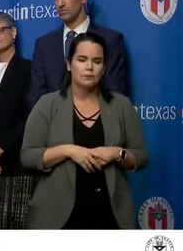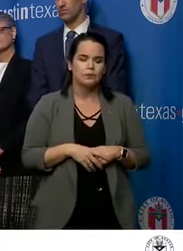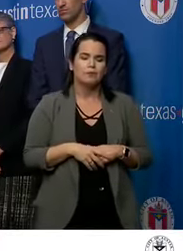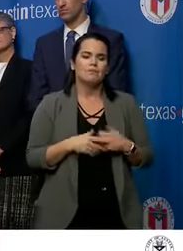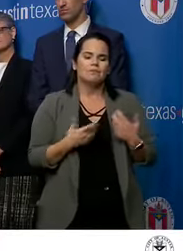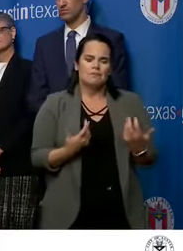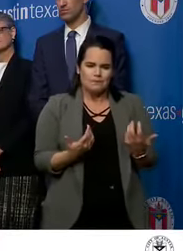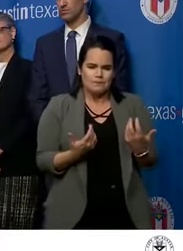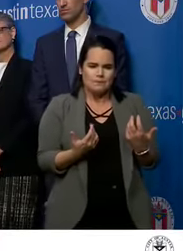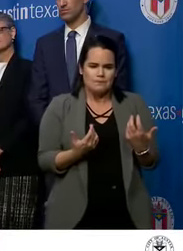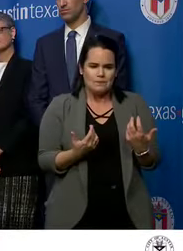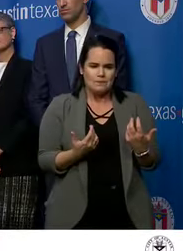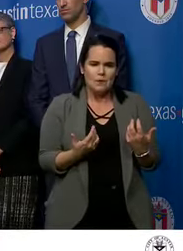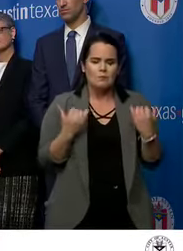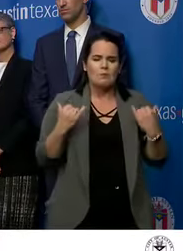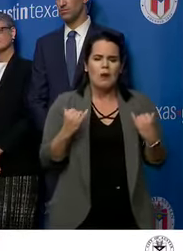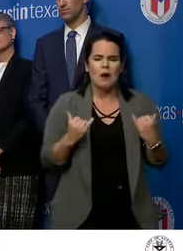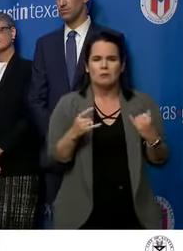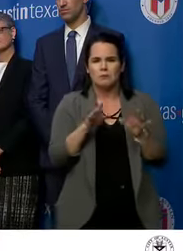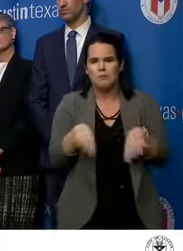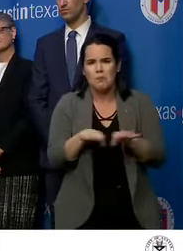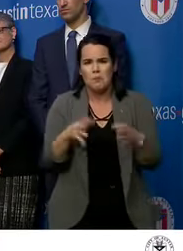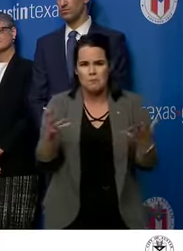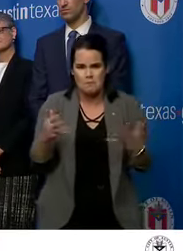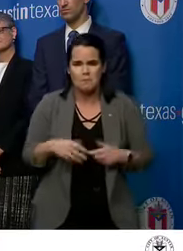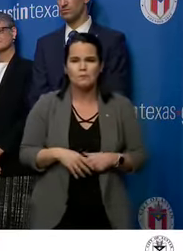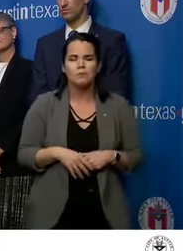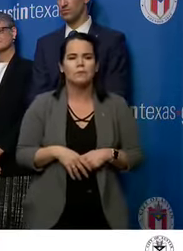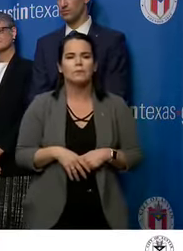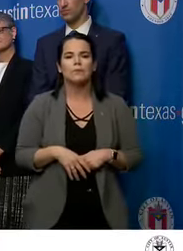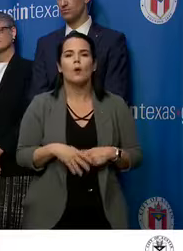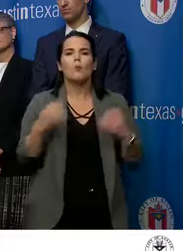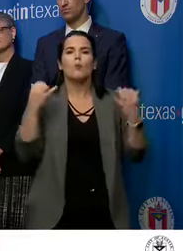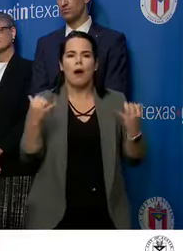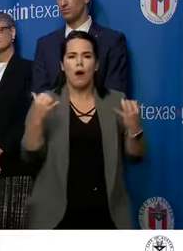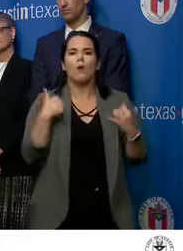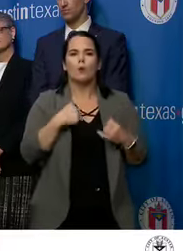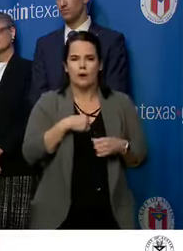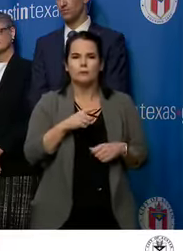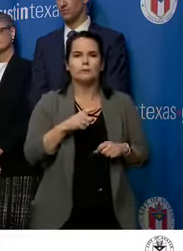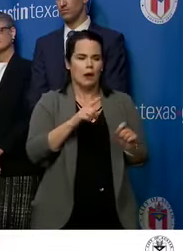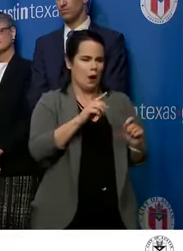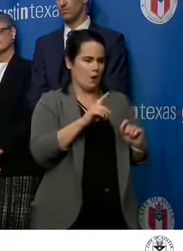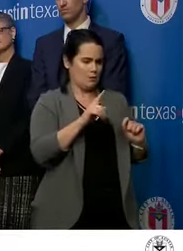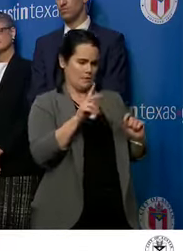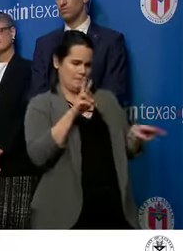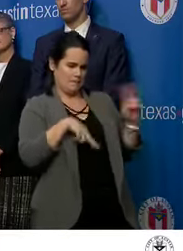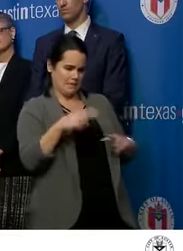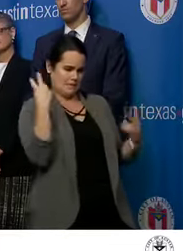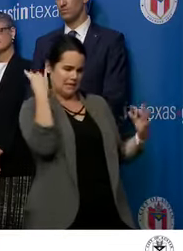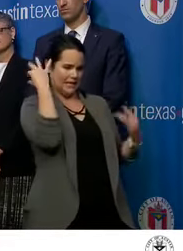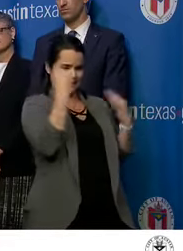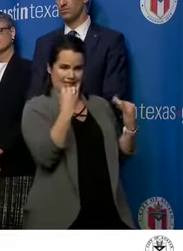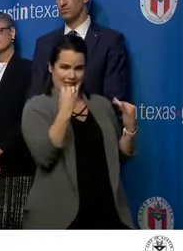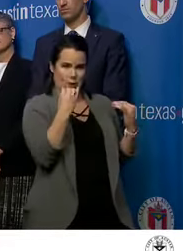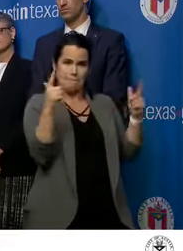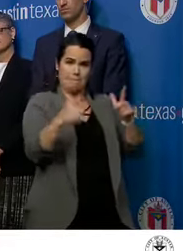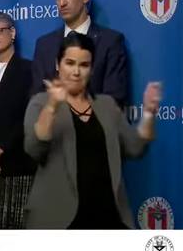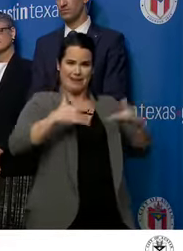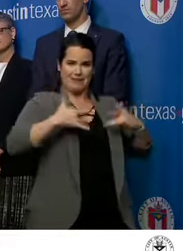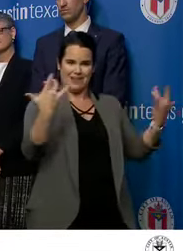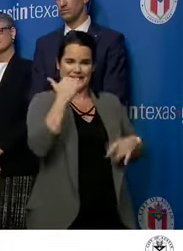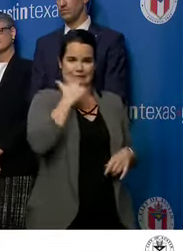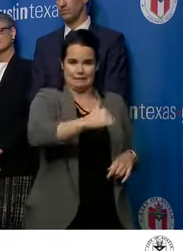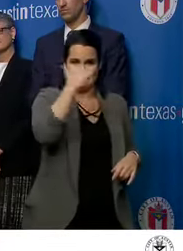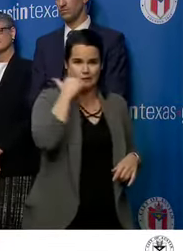It's important for us to remember at this stage that we are actively evaluating mass gatherings on a daily basis and